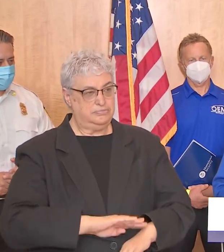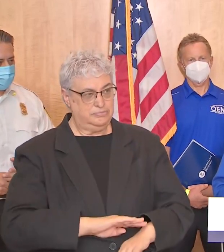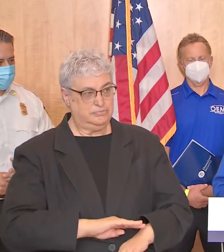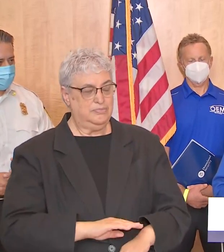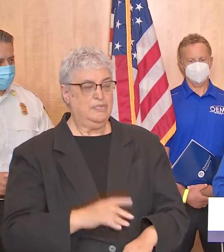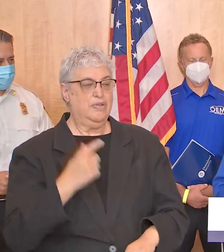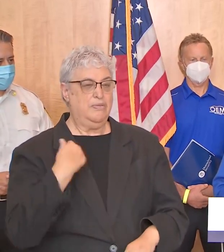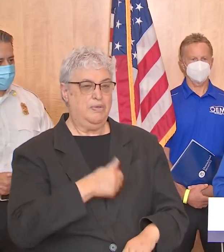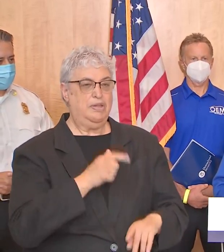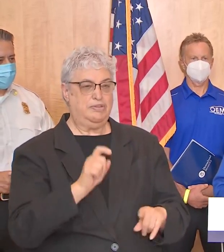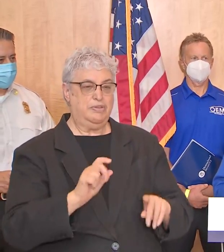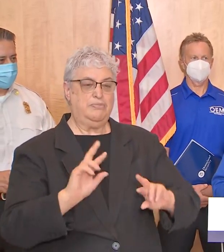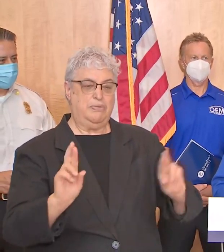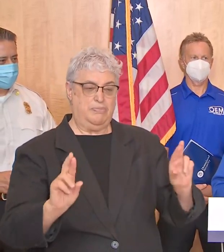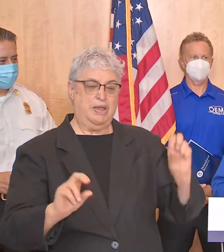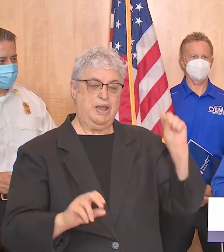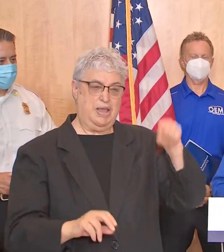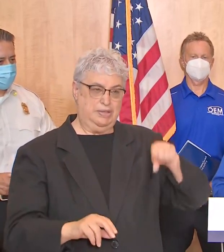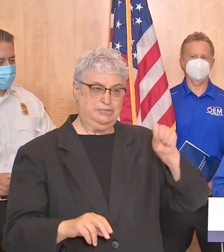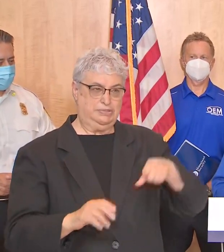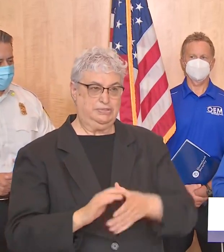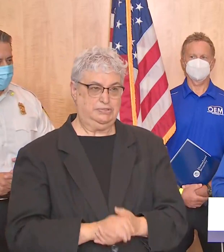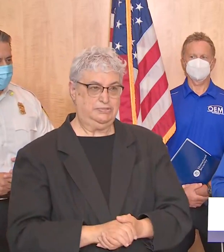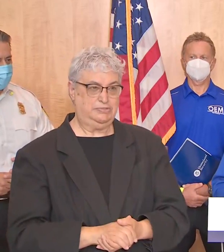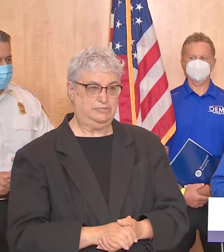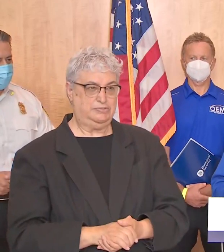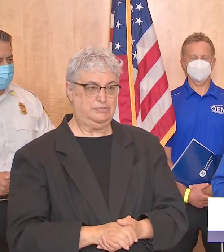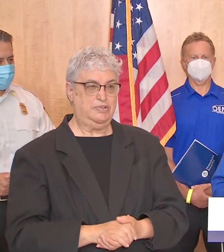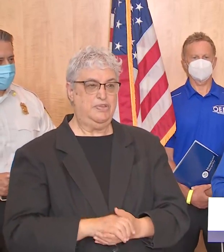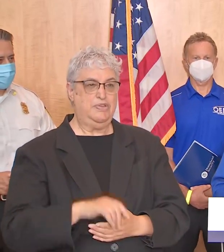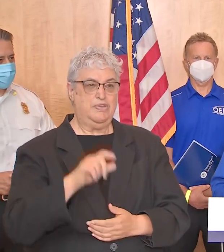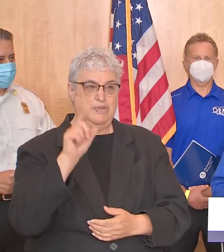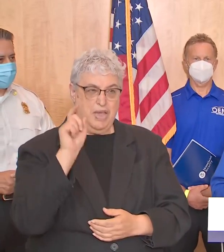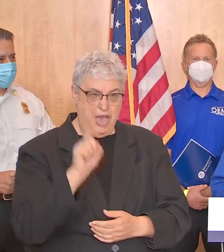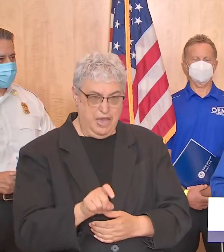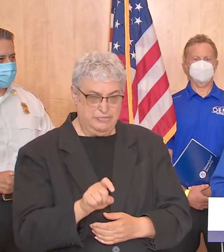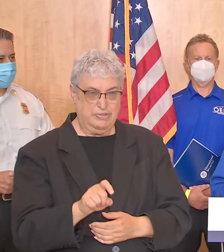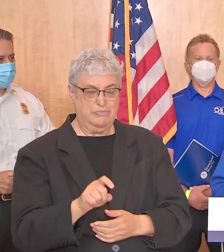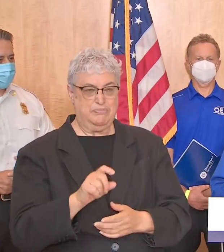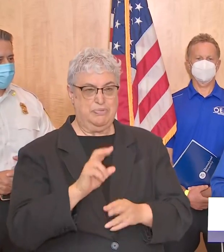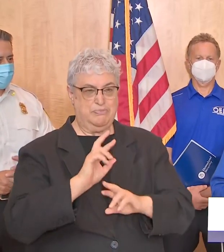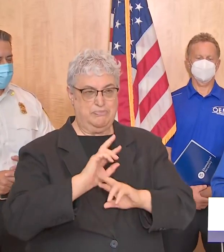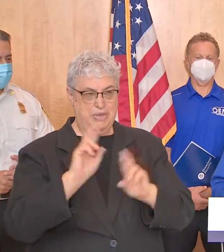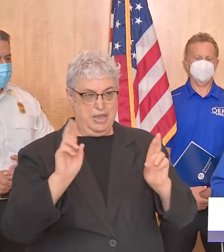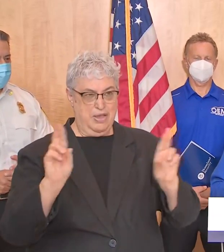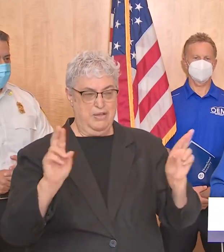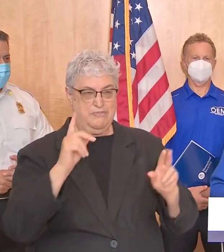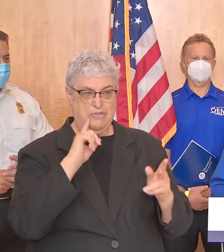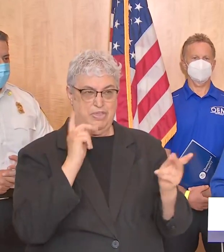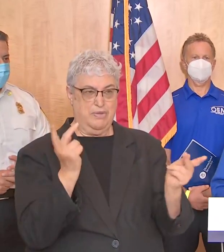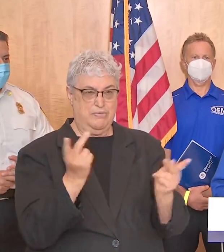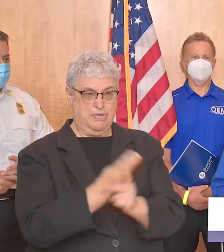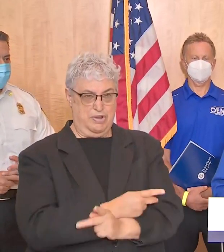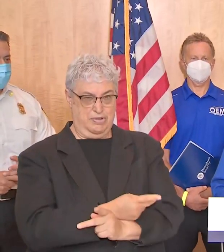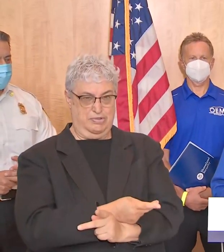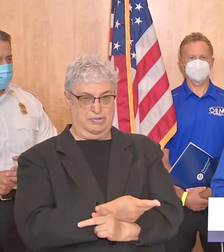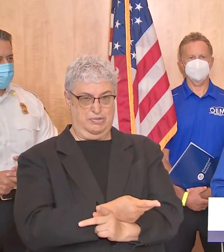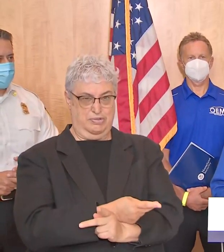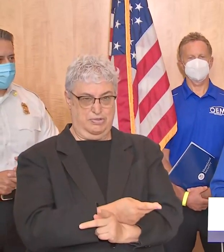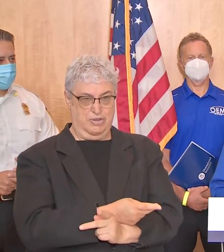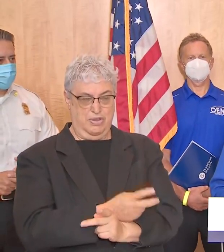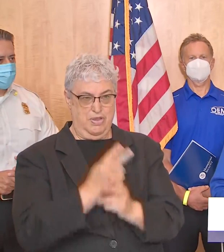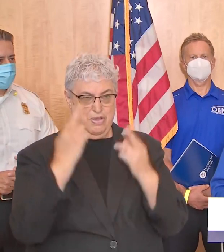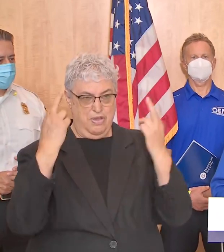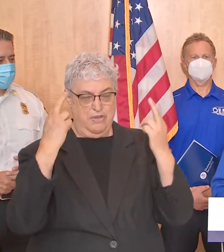for preparation so you have to prepare you have to prepare you have to prepare for the worst hope for the